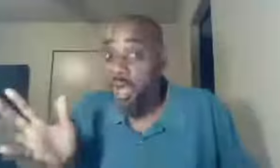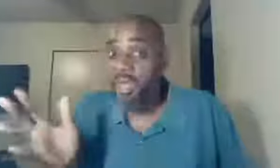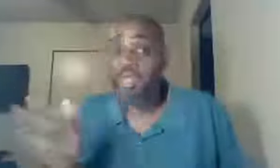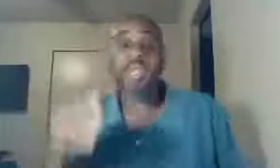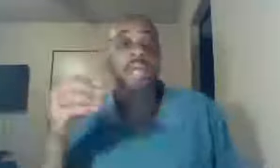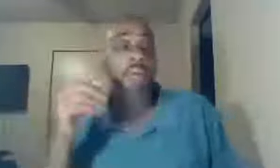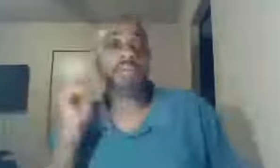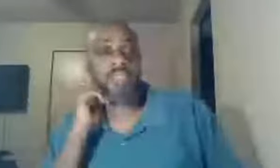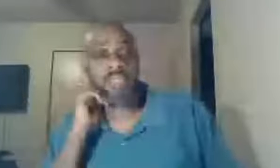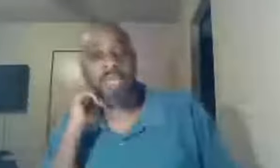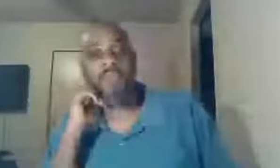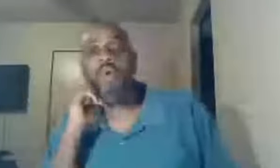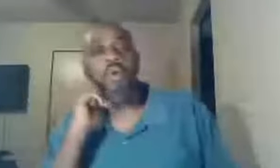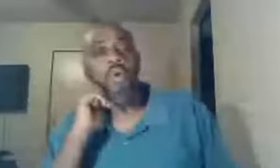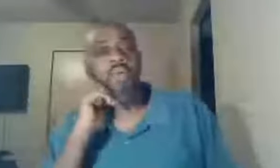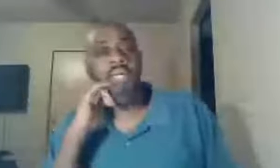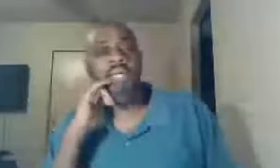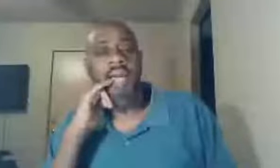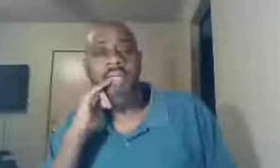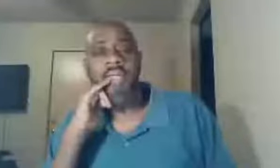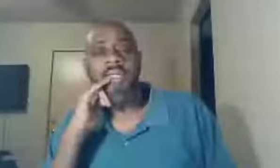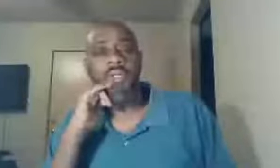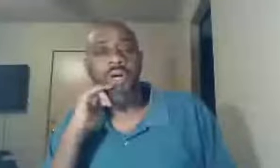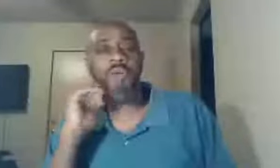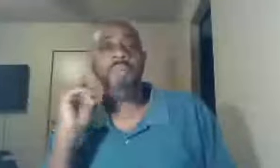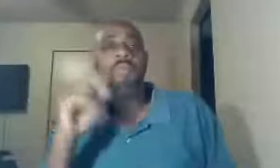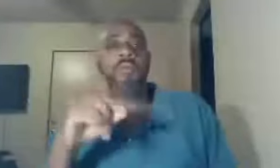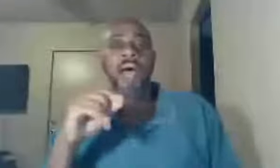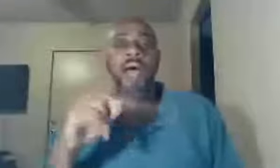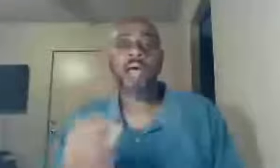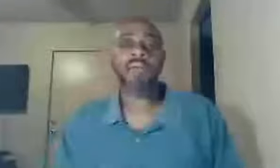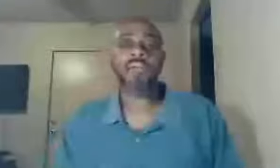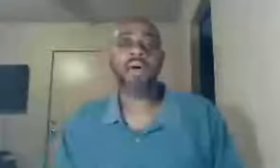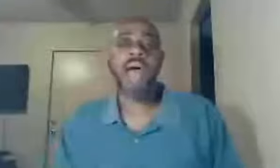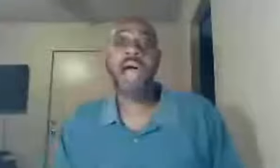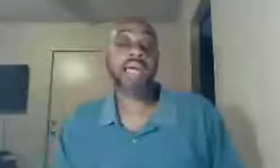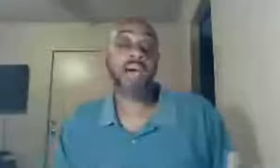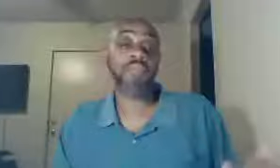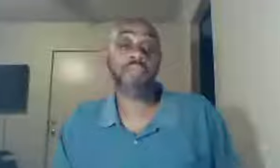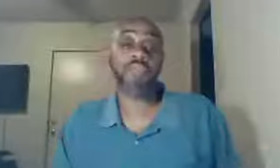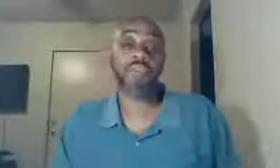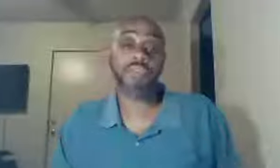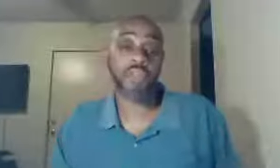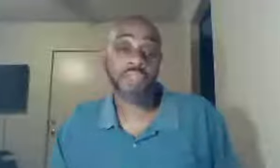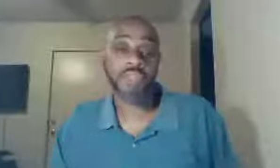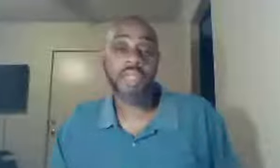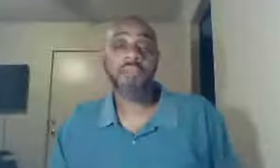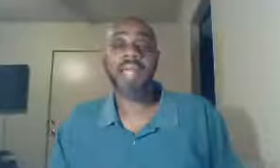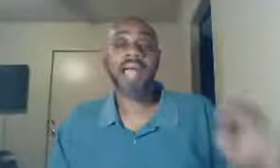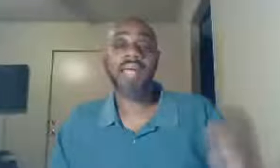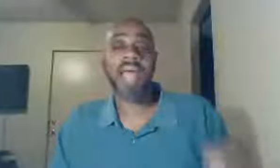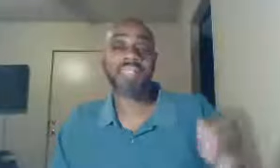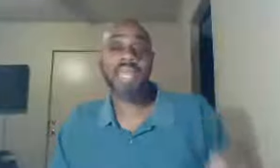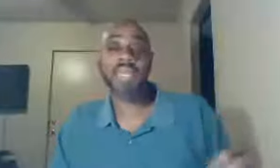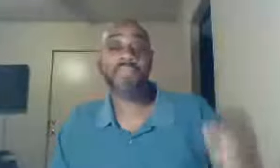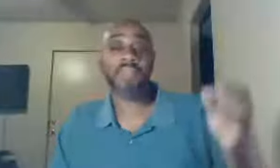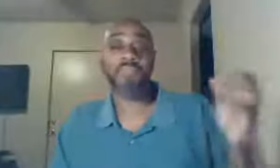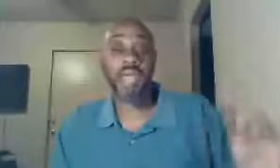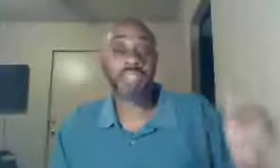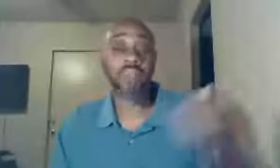know her, come up to me and say, oh I really like, you know, I come to the first service, but I stay for the praise, and